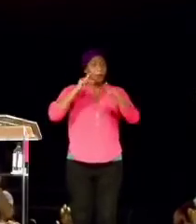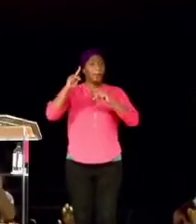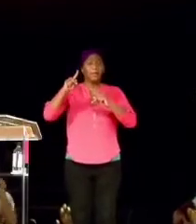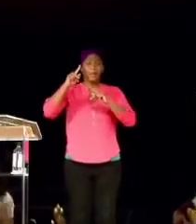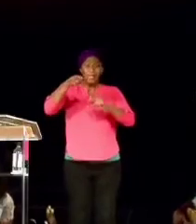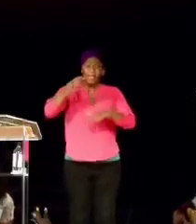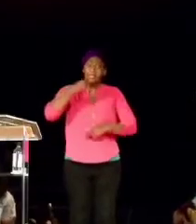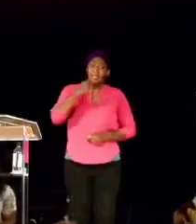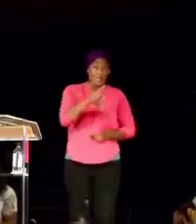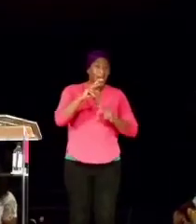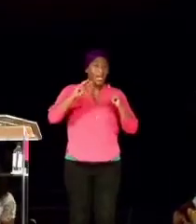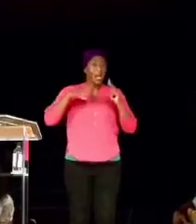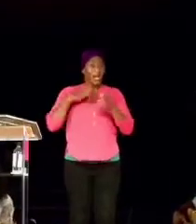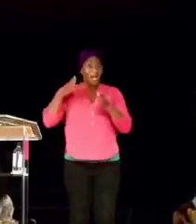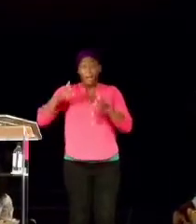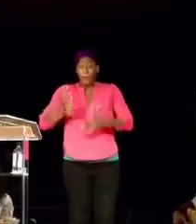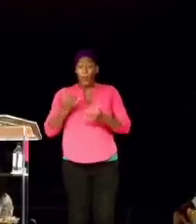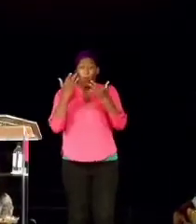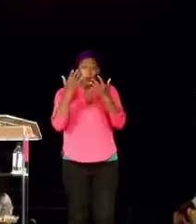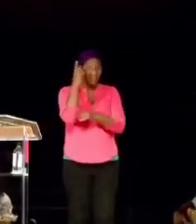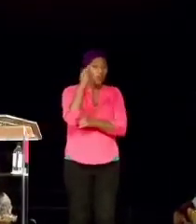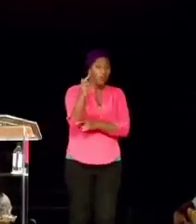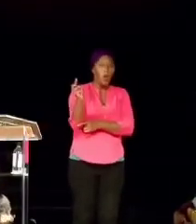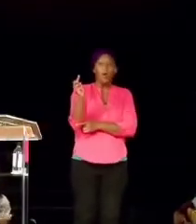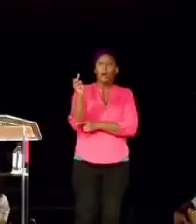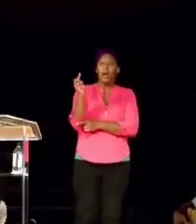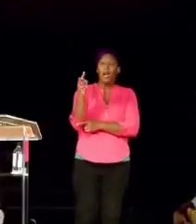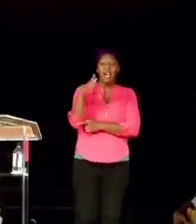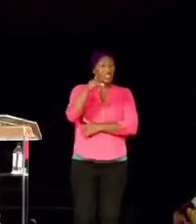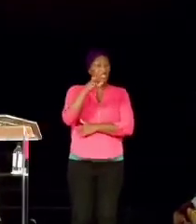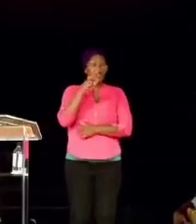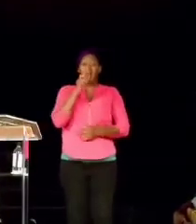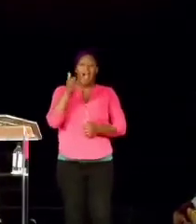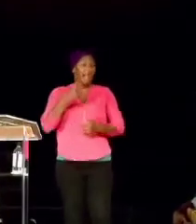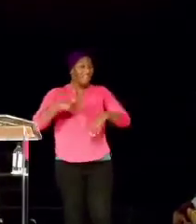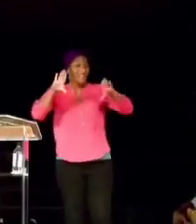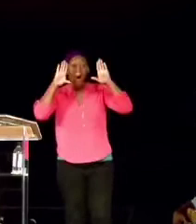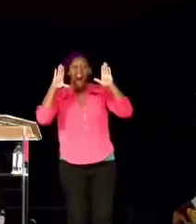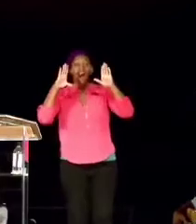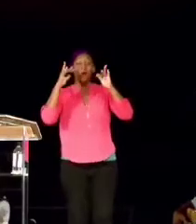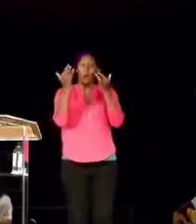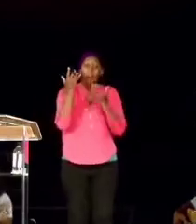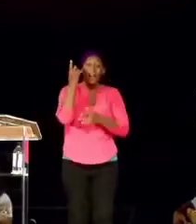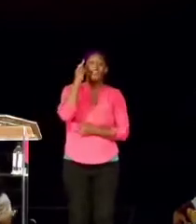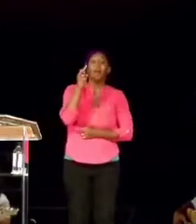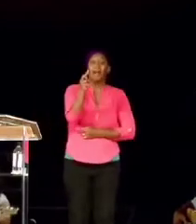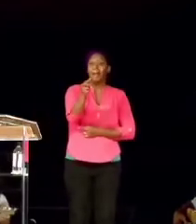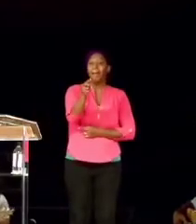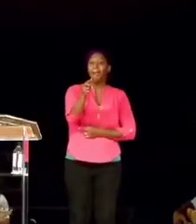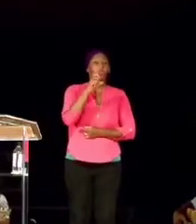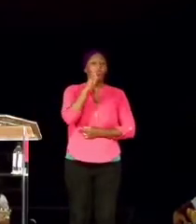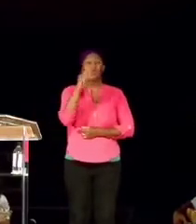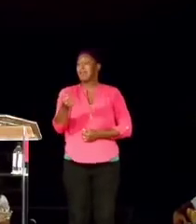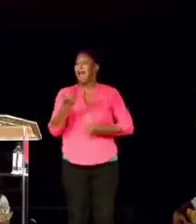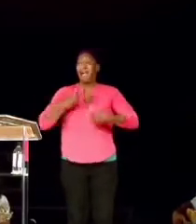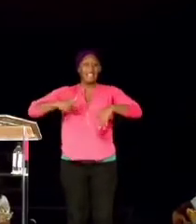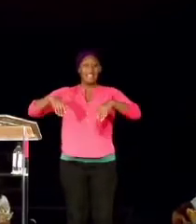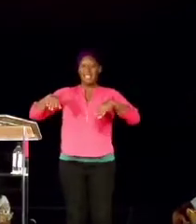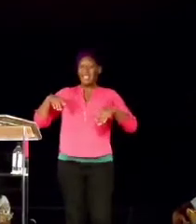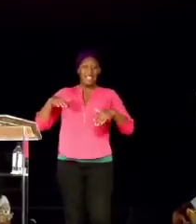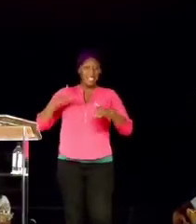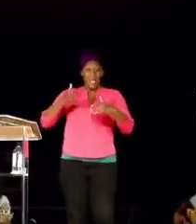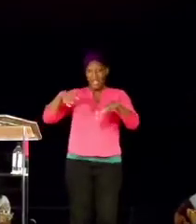neighbor, wait on it. Don't give up, but wait on it. Don't give out,